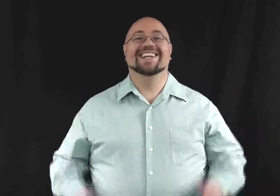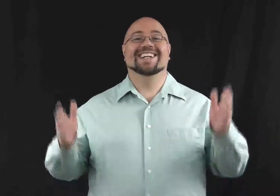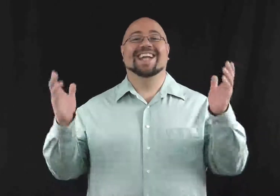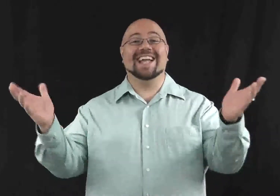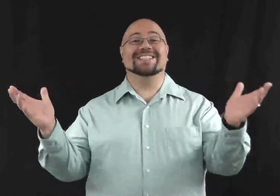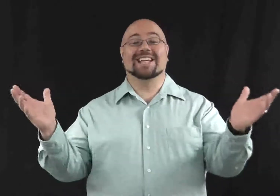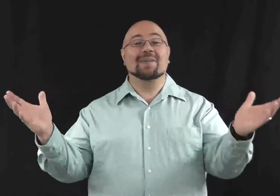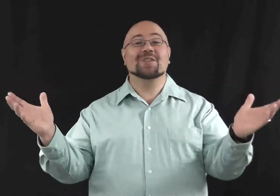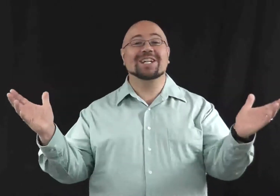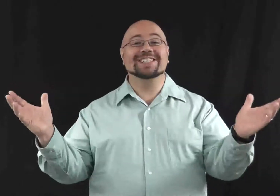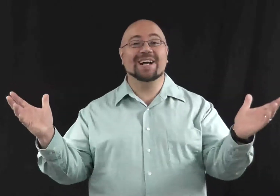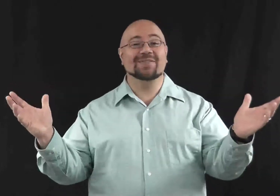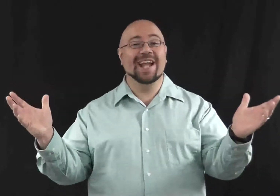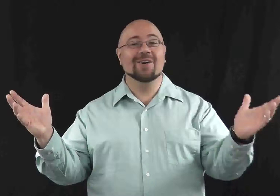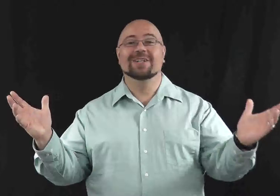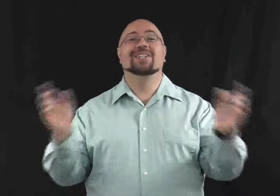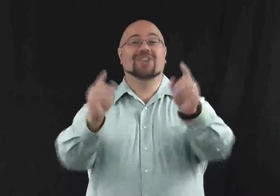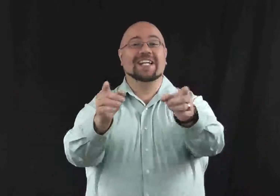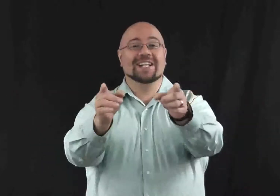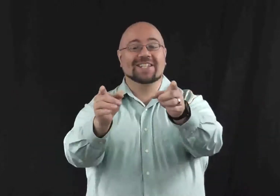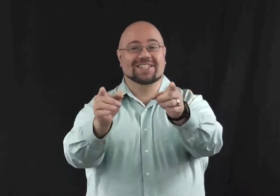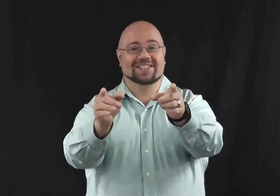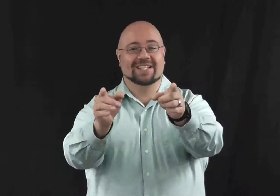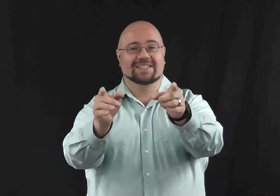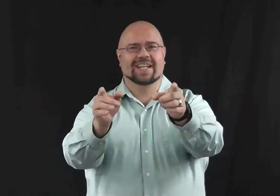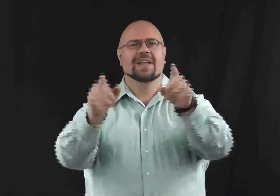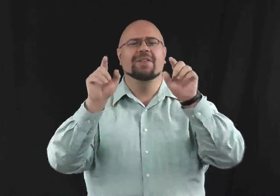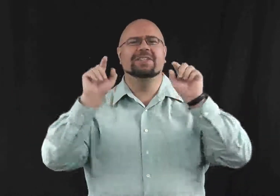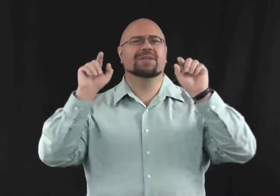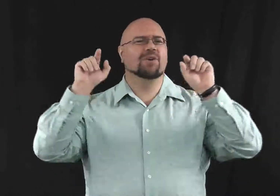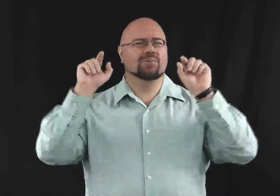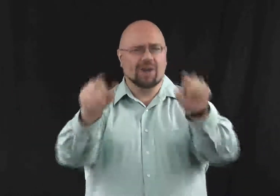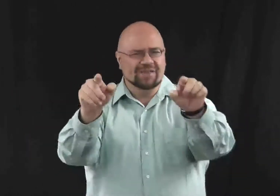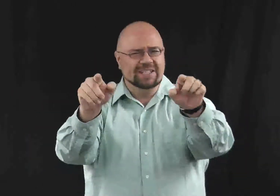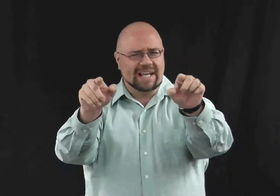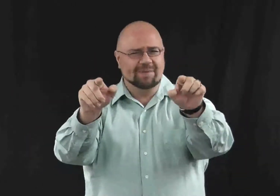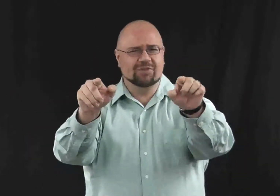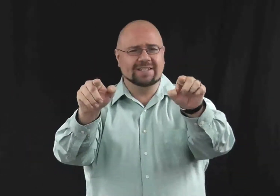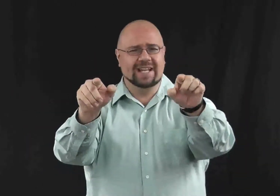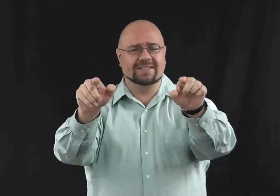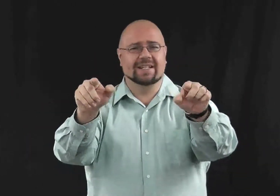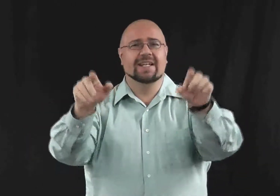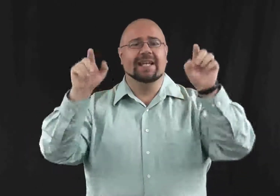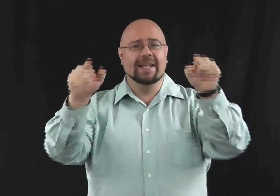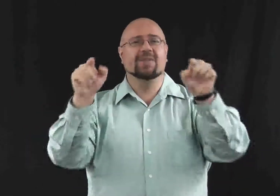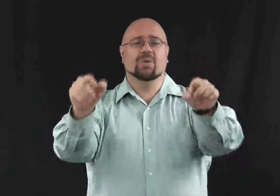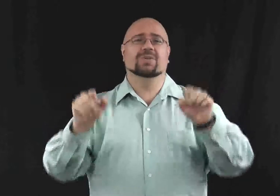Hey, it's time for the good stuff now. Chain of custody testing. This is the most prevalent type of drug testing in the world today.